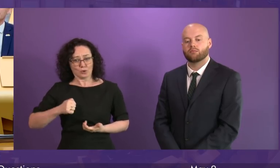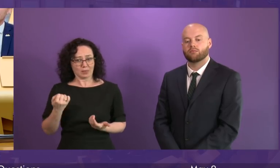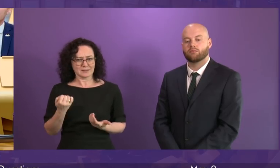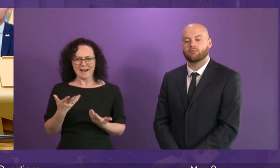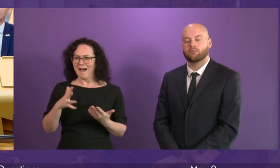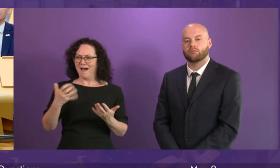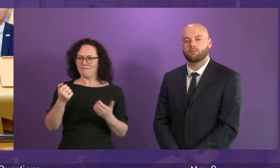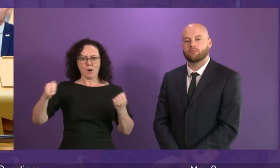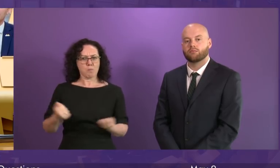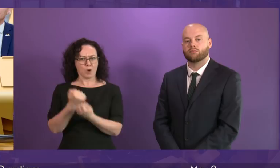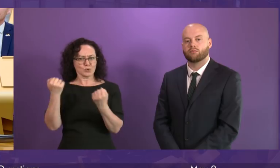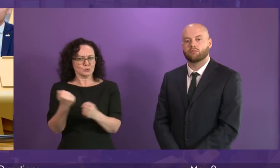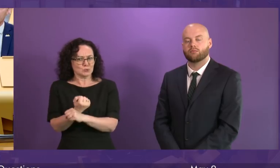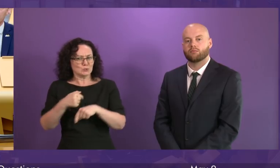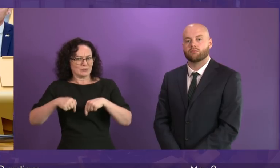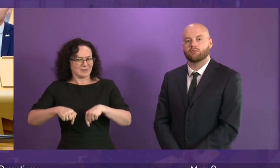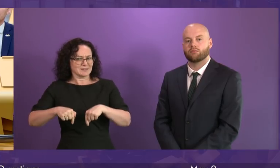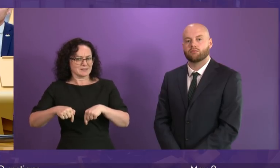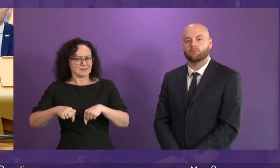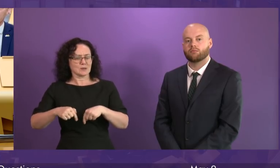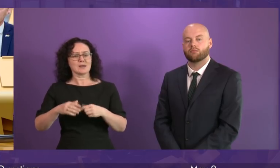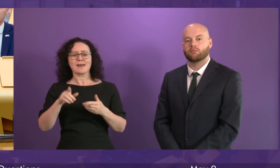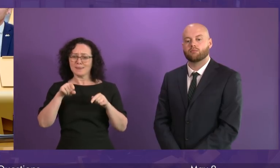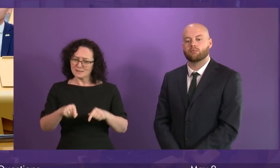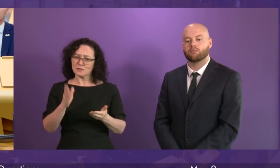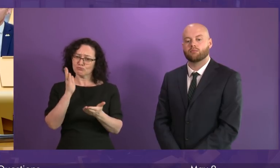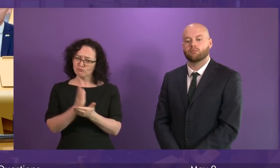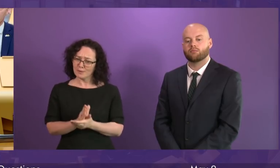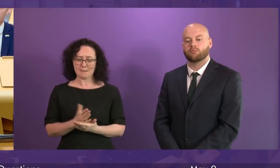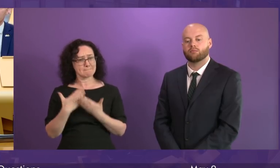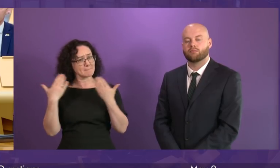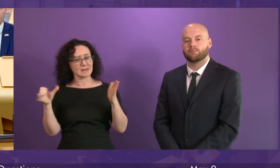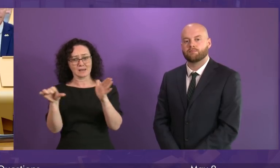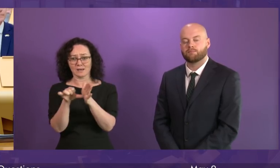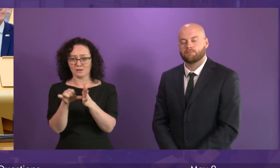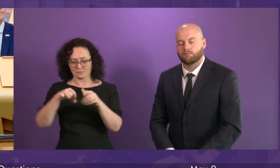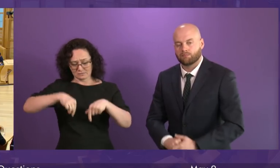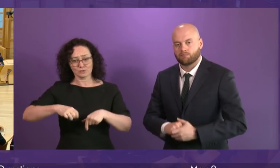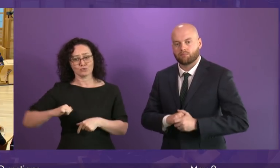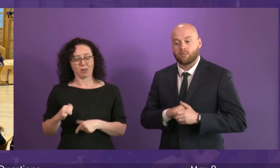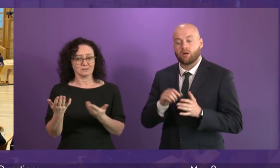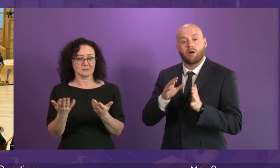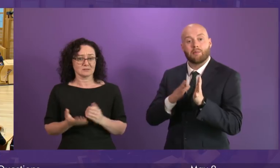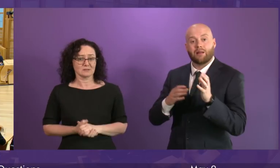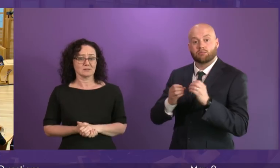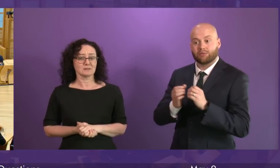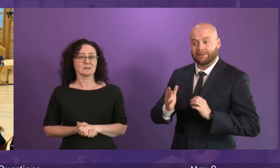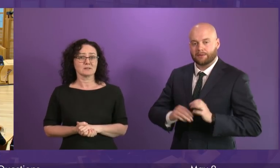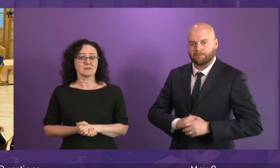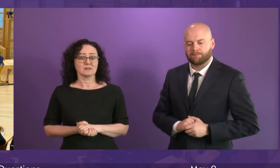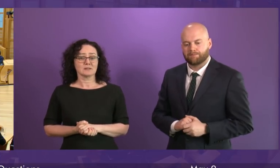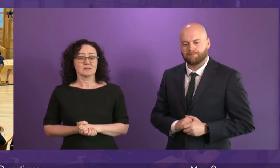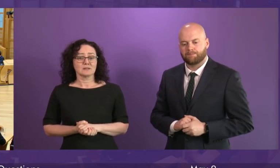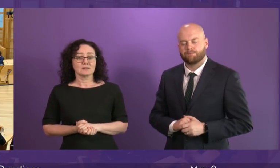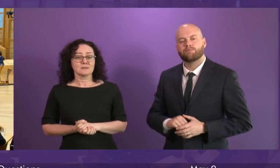sure we take the innovative action to deal with what is a massive challenge for all of us. Myles Priggs. Thank you, Presiding Officer.